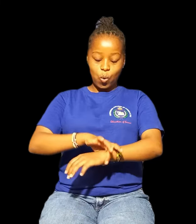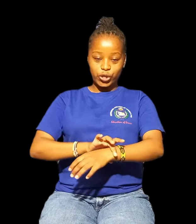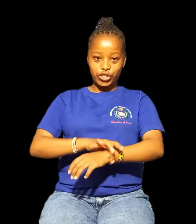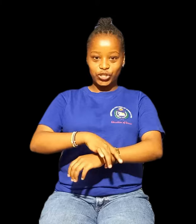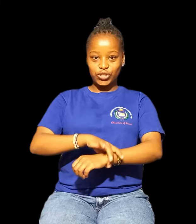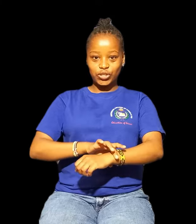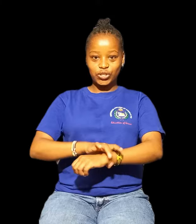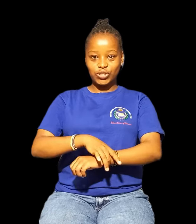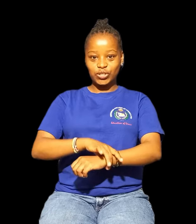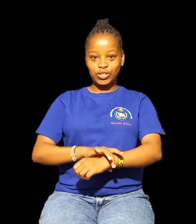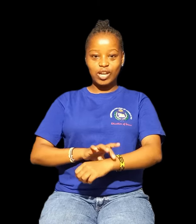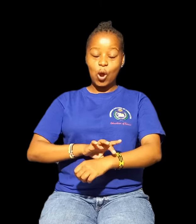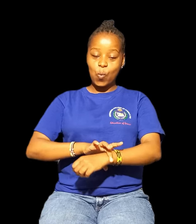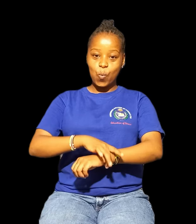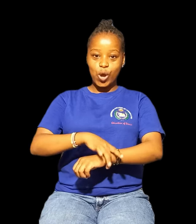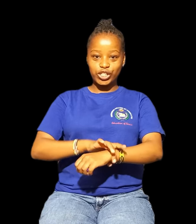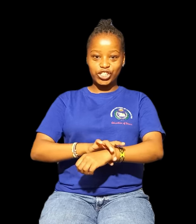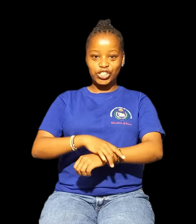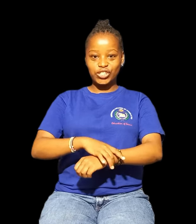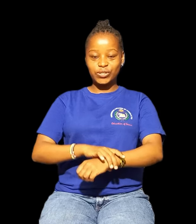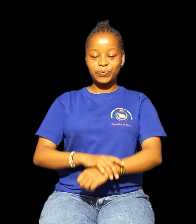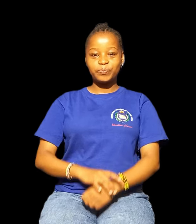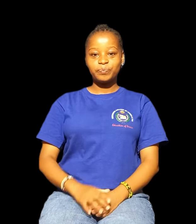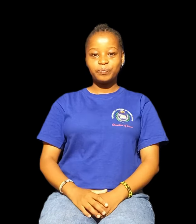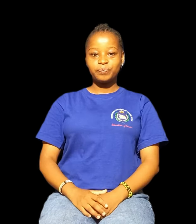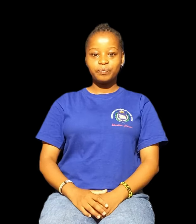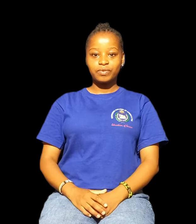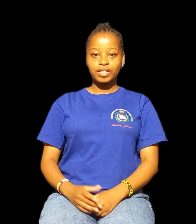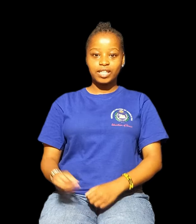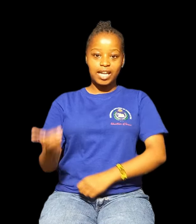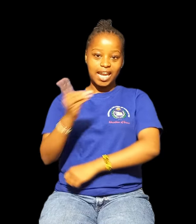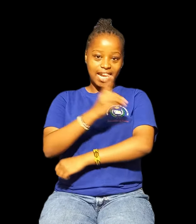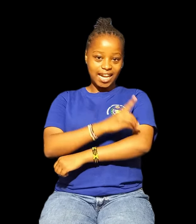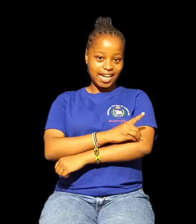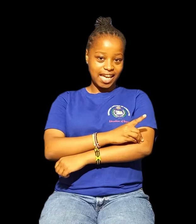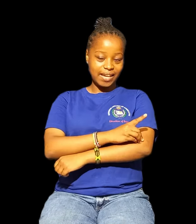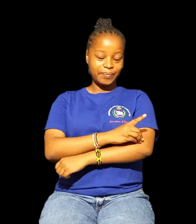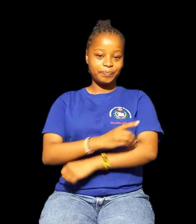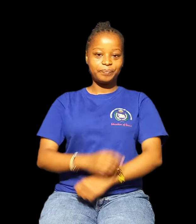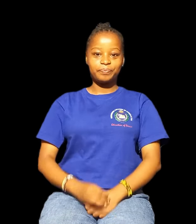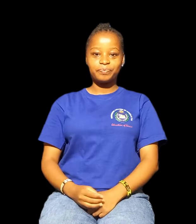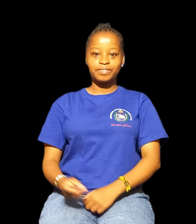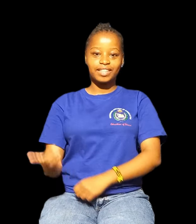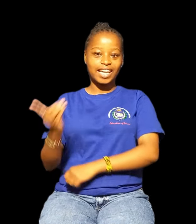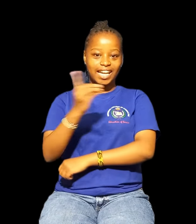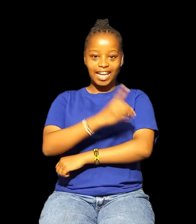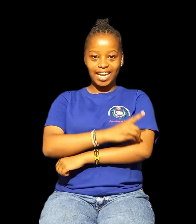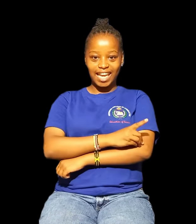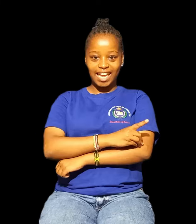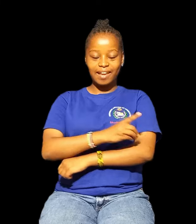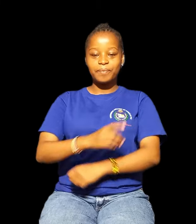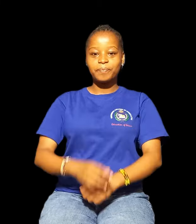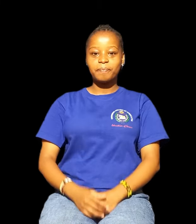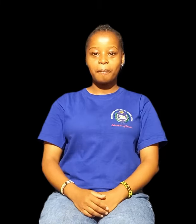Watch Day B Yesterday